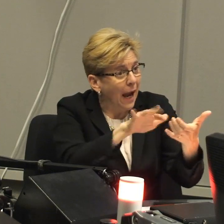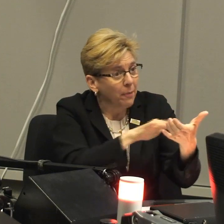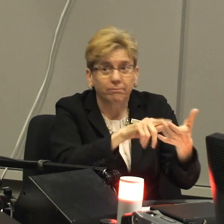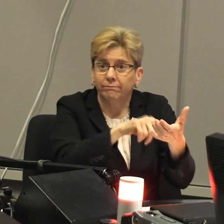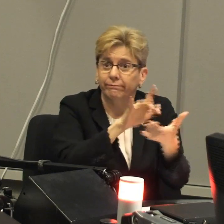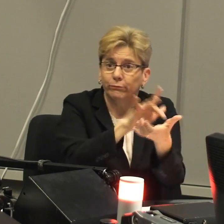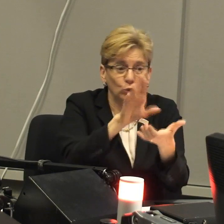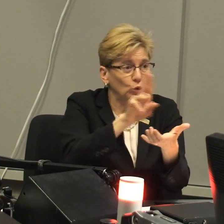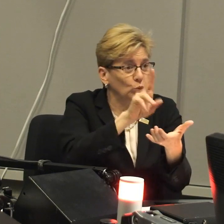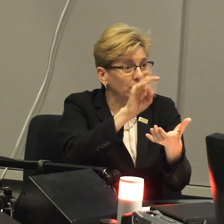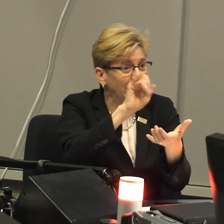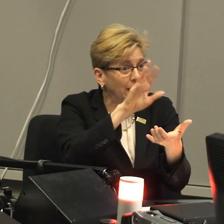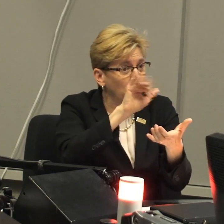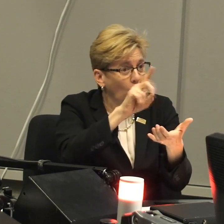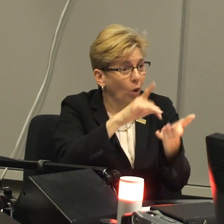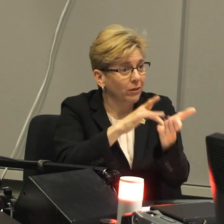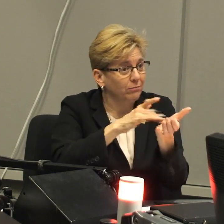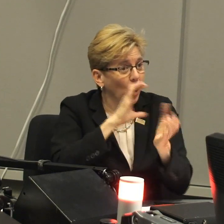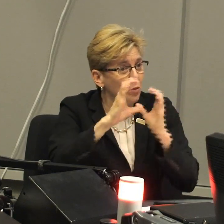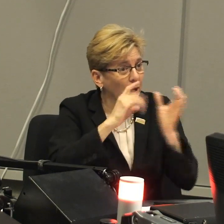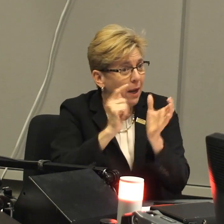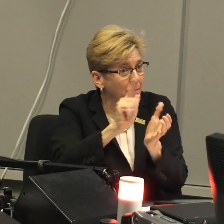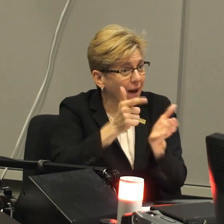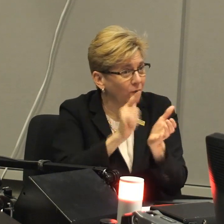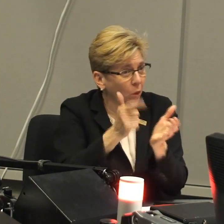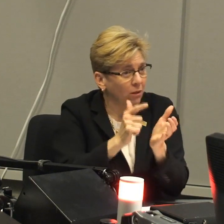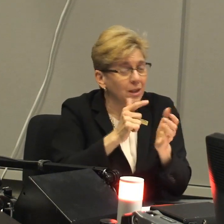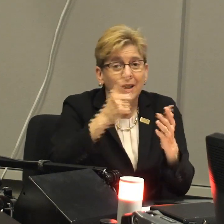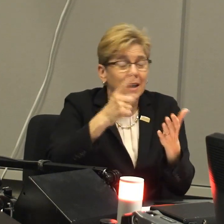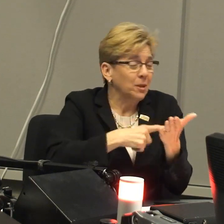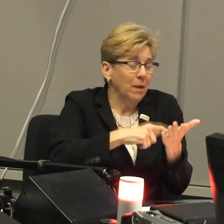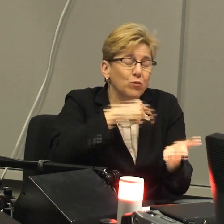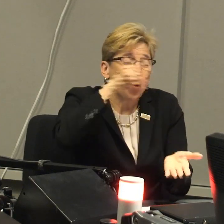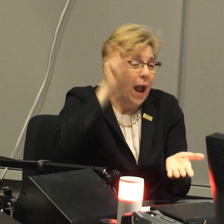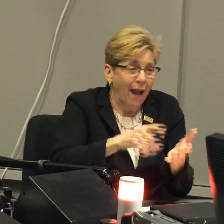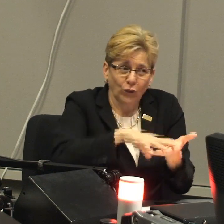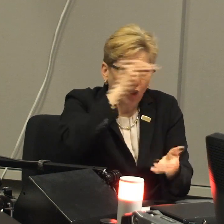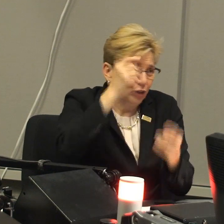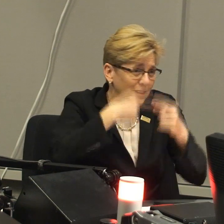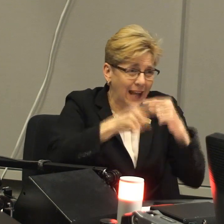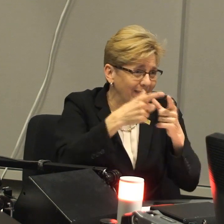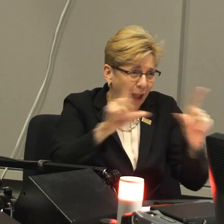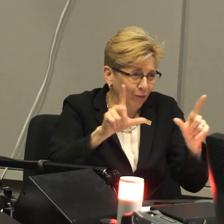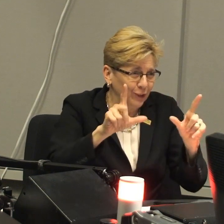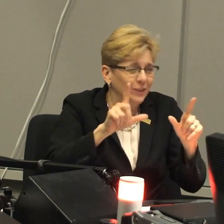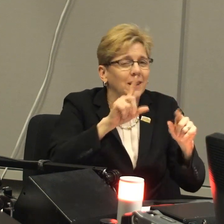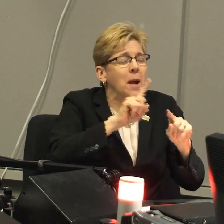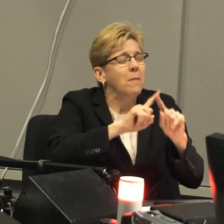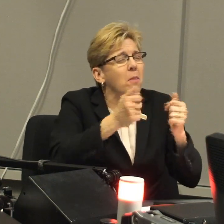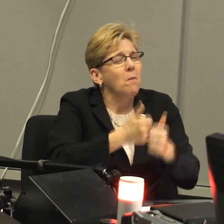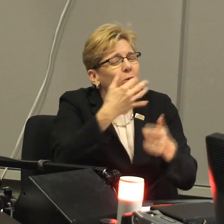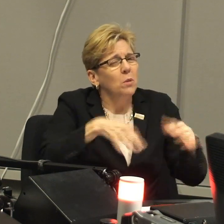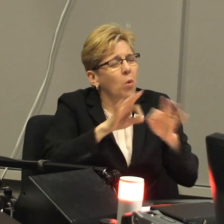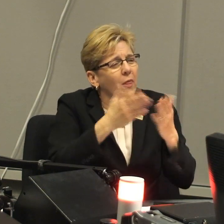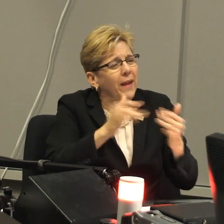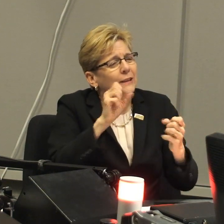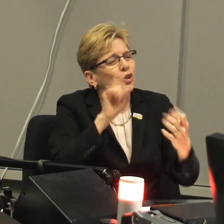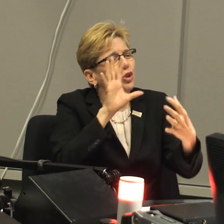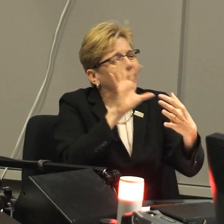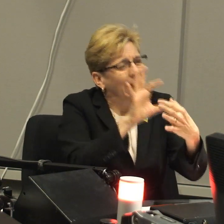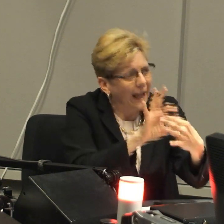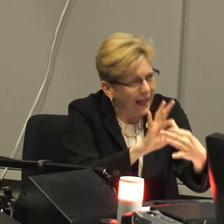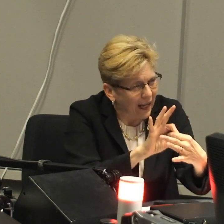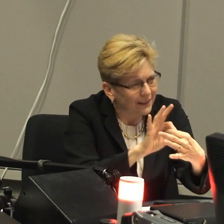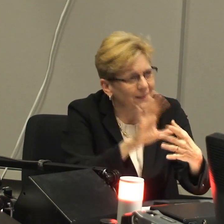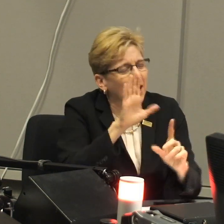mean, you can use your iPhone and type in messages, use the keyboard to communicate back and forth with someone. You don't necessarily have to learn sign